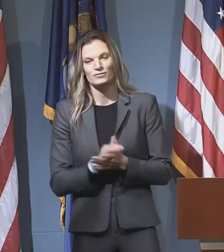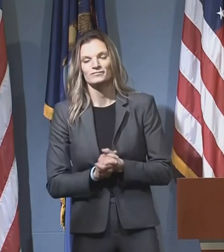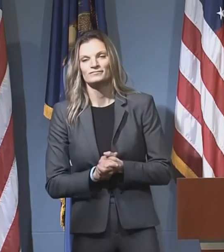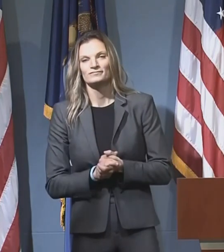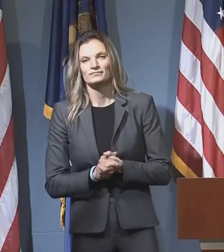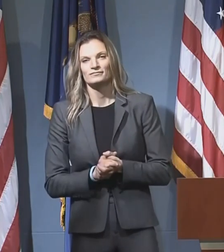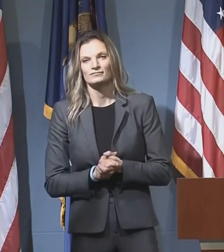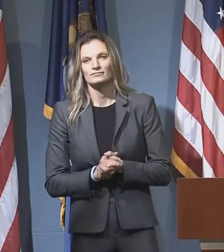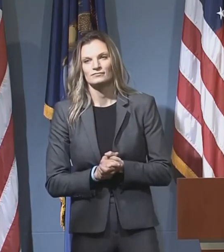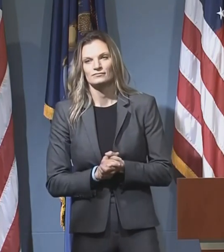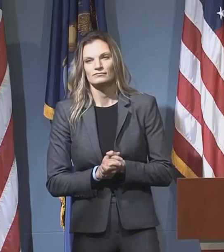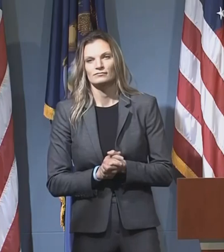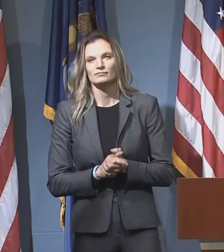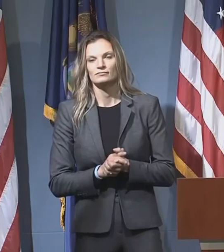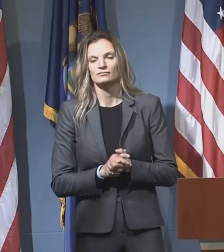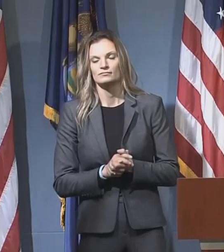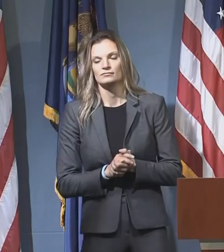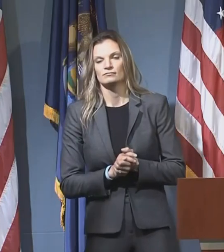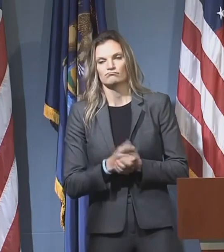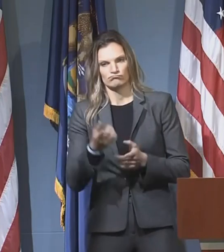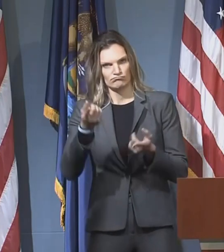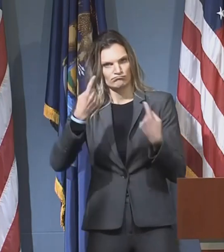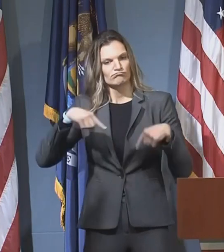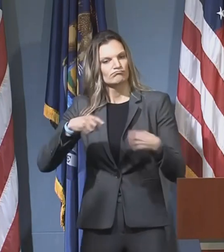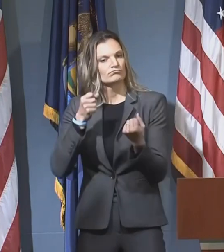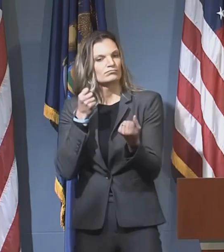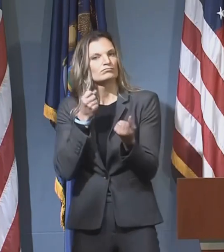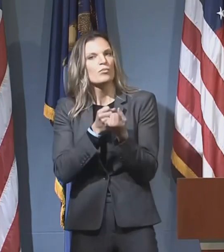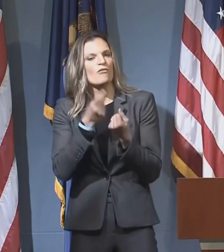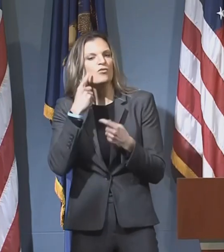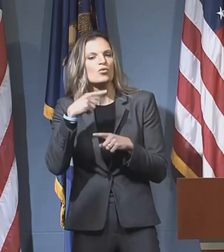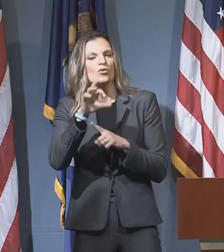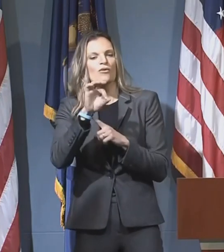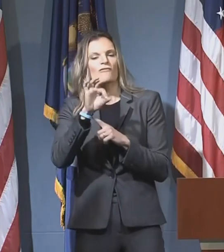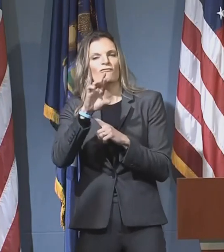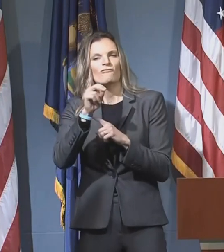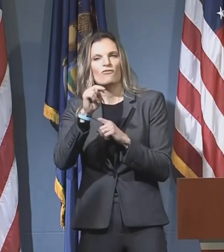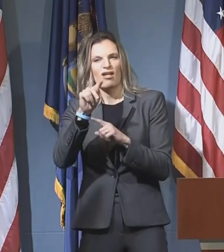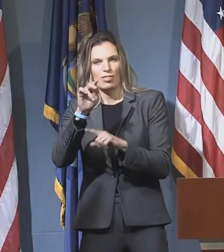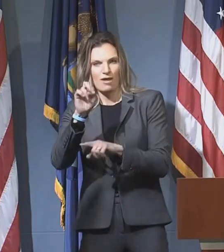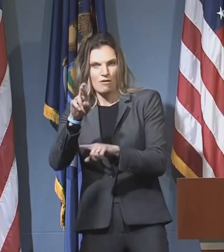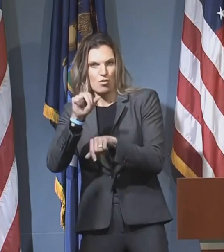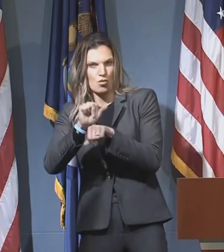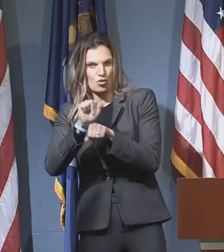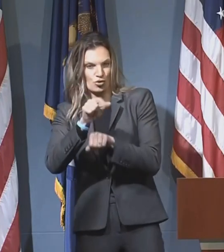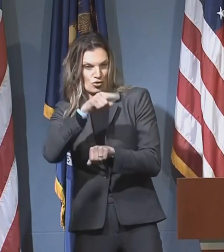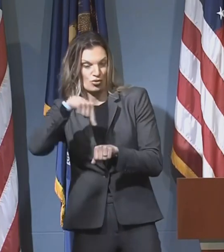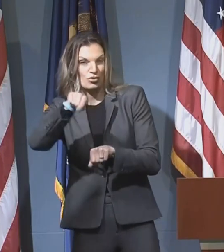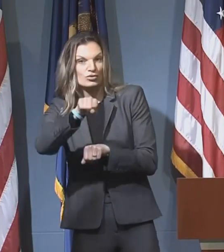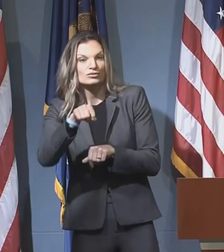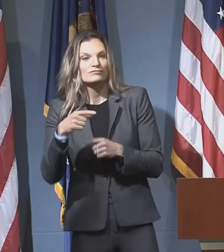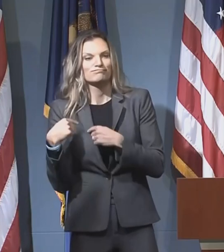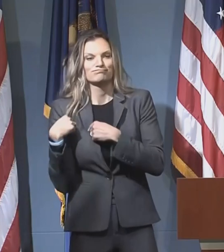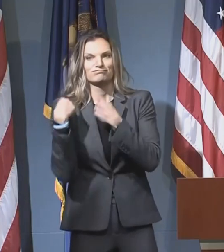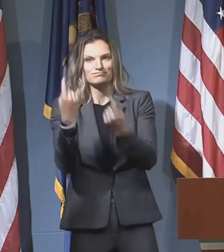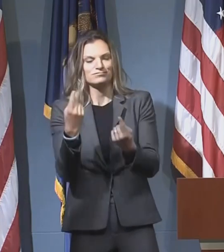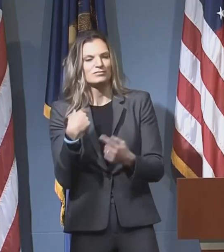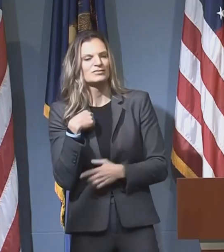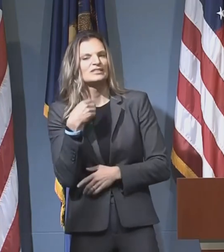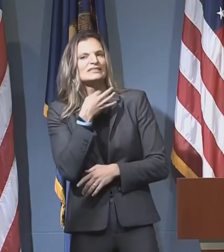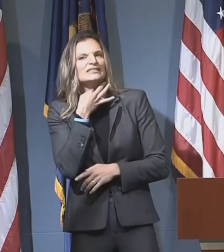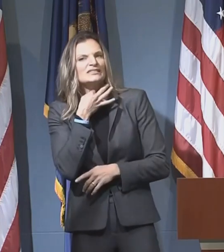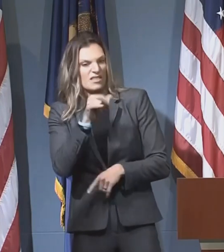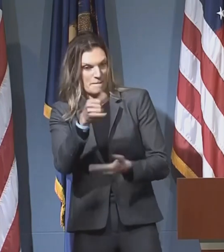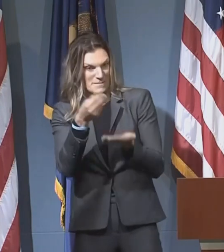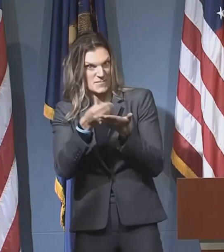supports giving opportunities to frontline workers. But one question I have is, is that money being taken from K